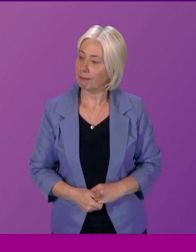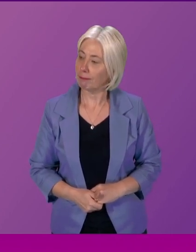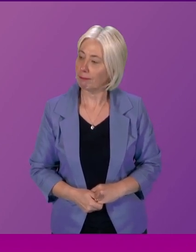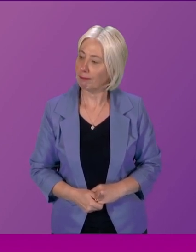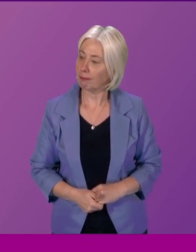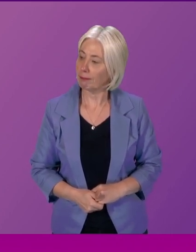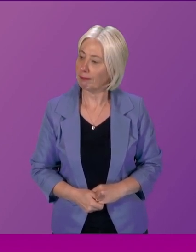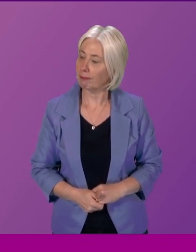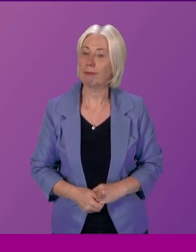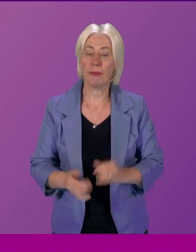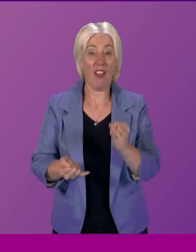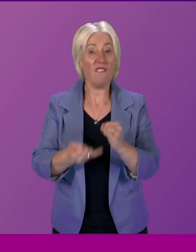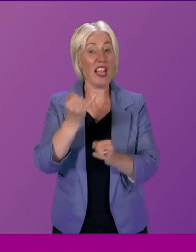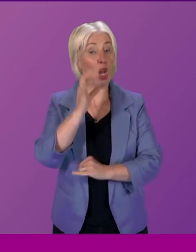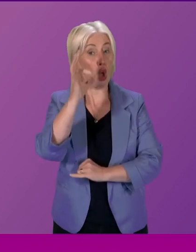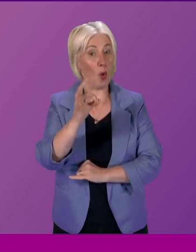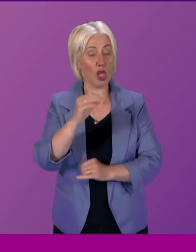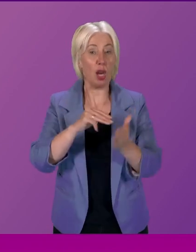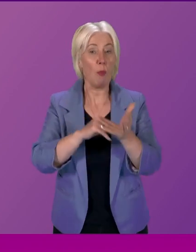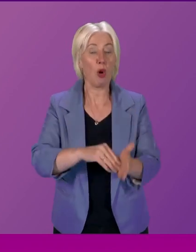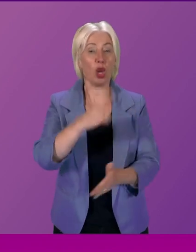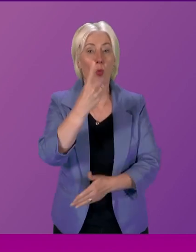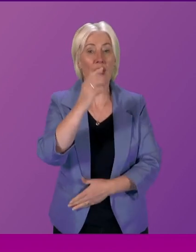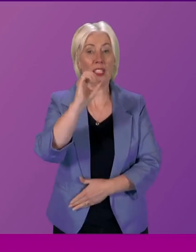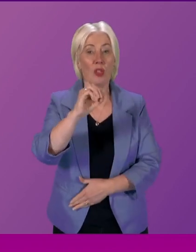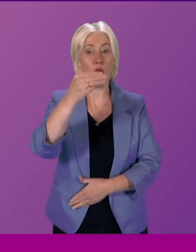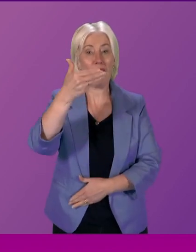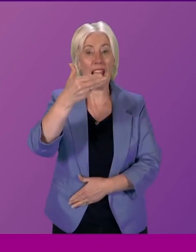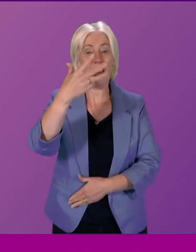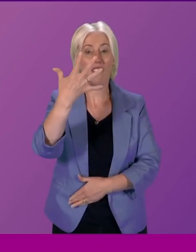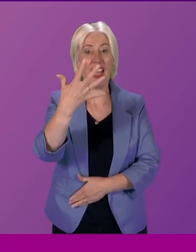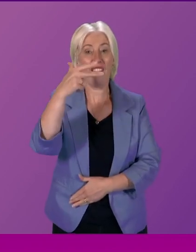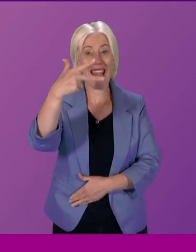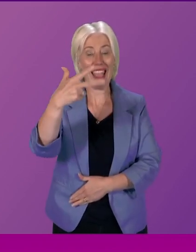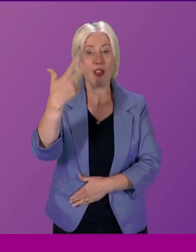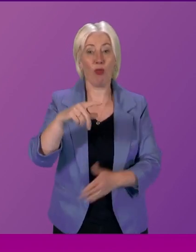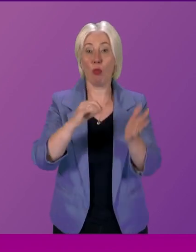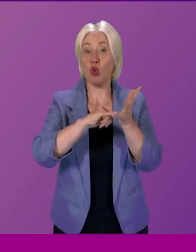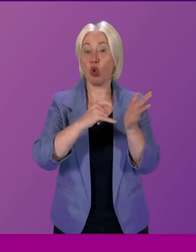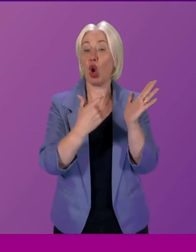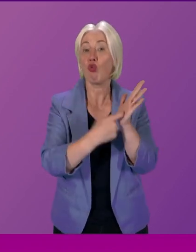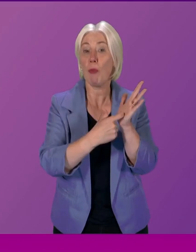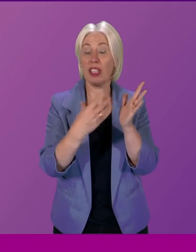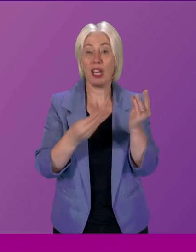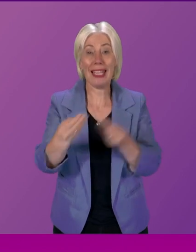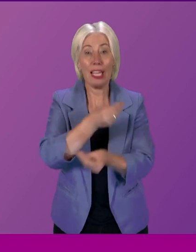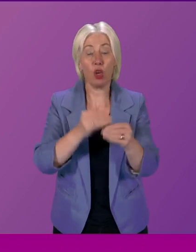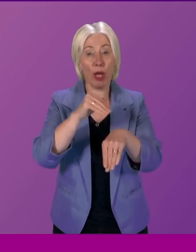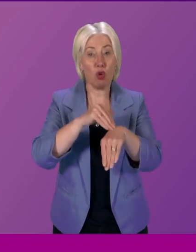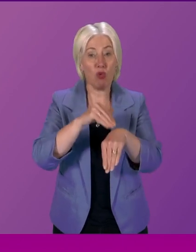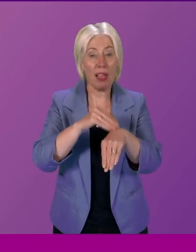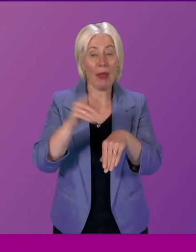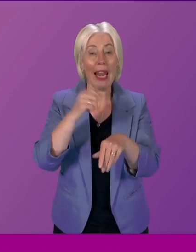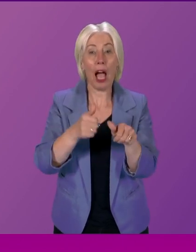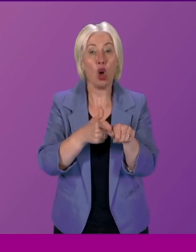The final question is that motion 10958 in the name of Shona Robeson On Economic Crime and Corporate